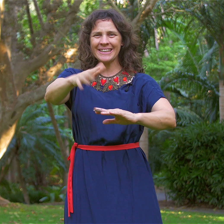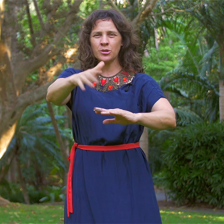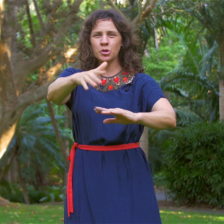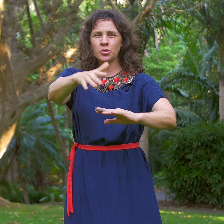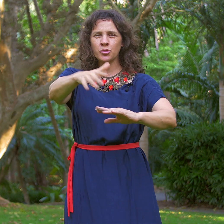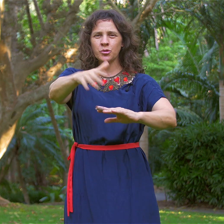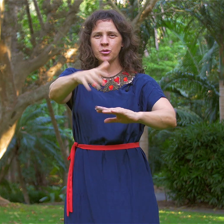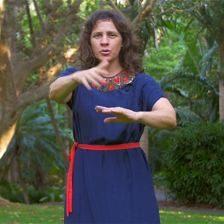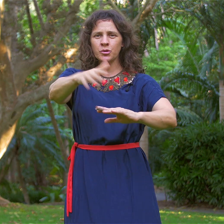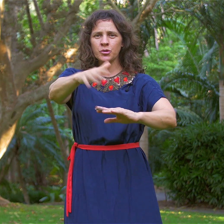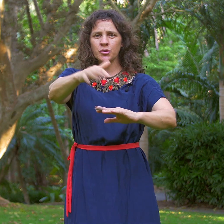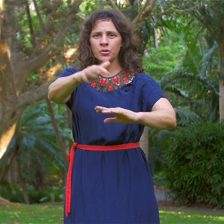Music Music Music Music Music Do do do do do do